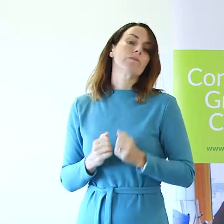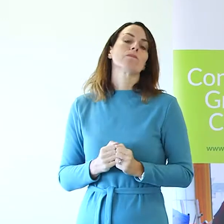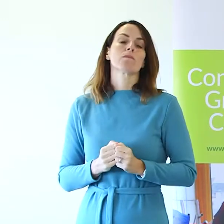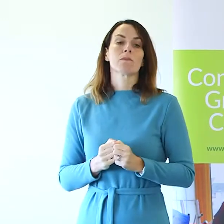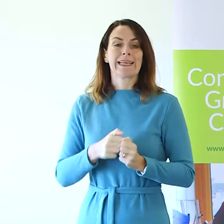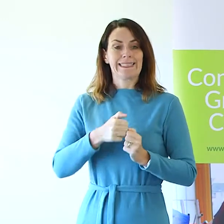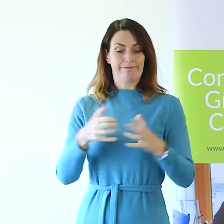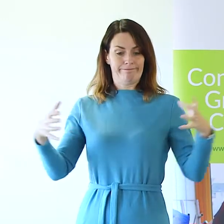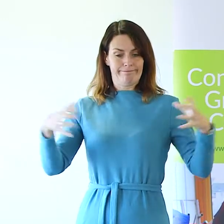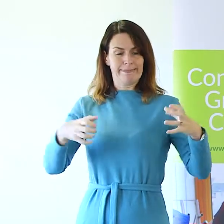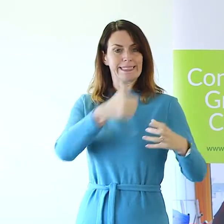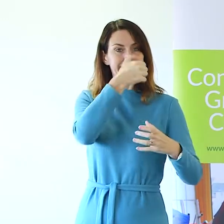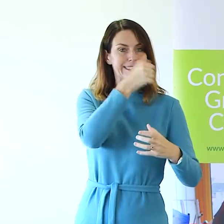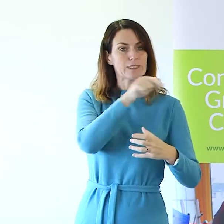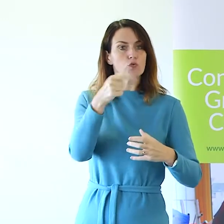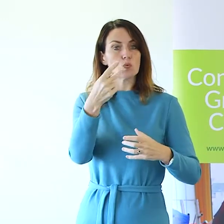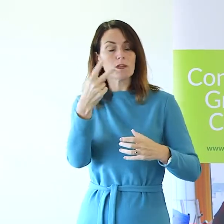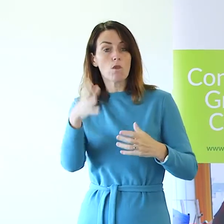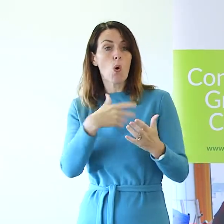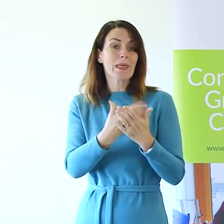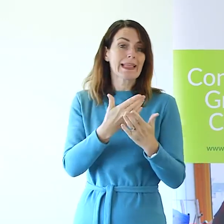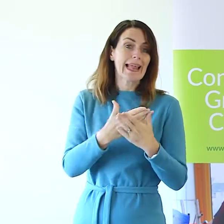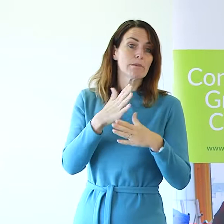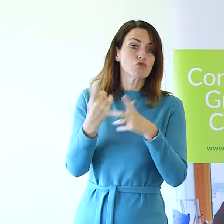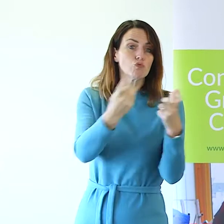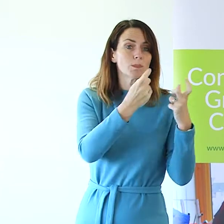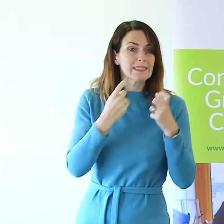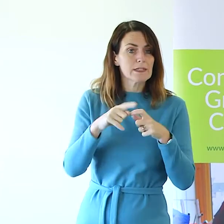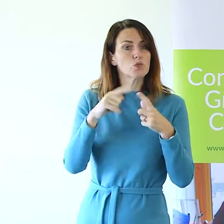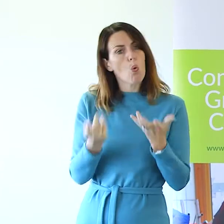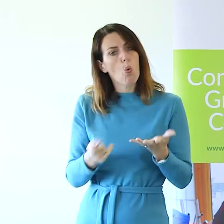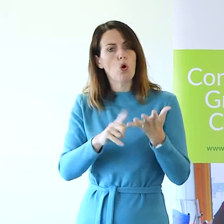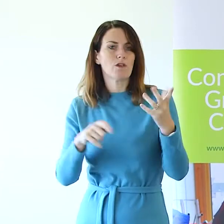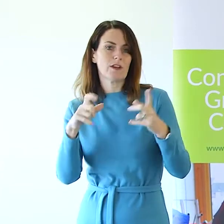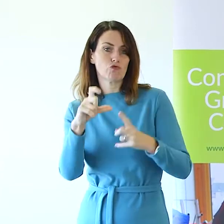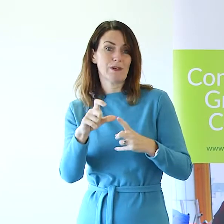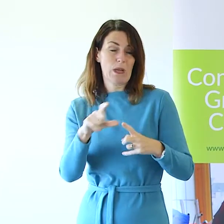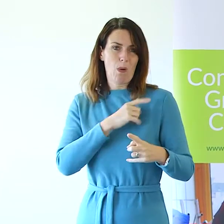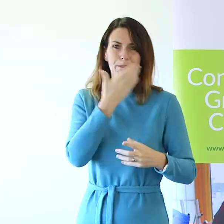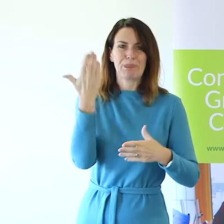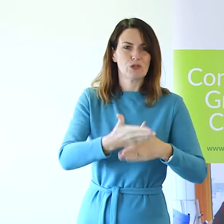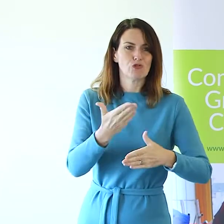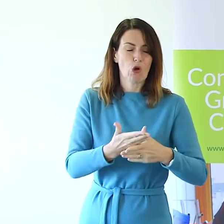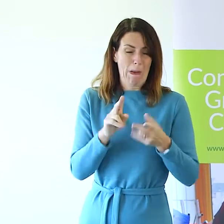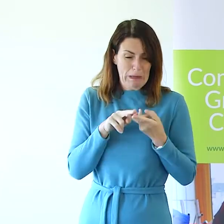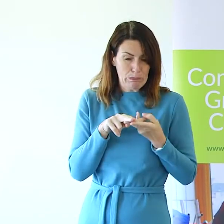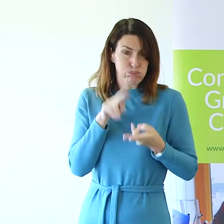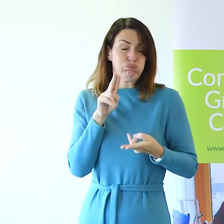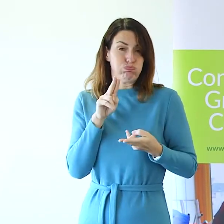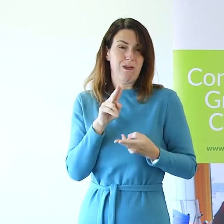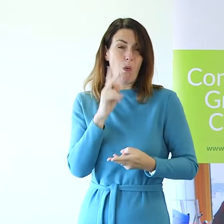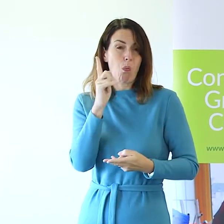24 year olds seeking job seekers allowance or universal credit because of unemployment rose by